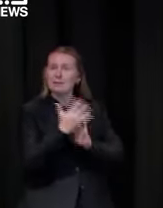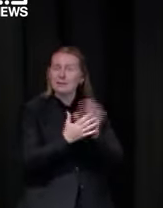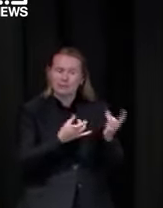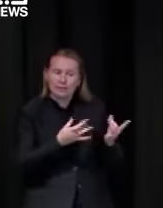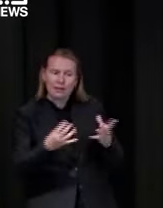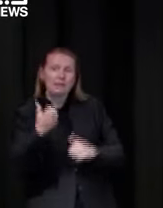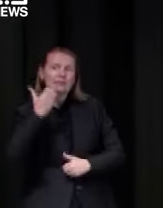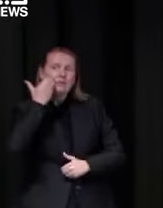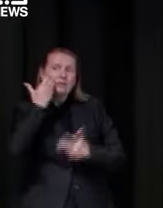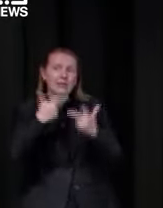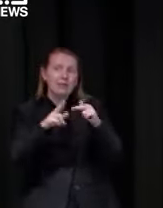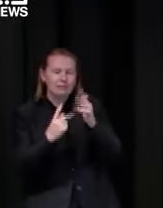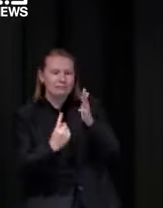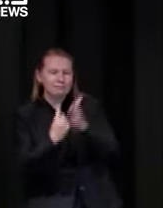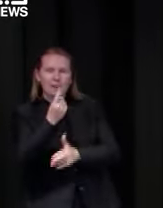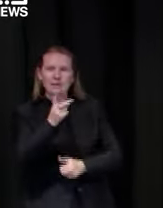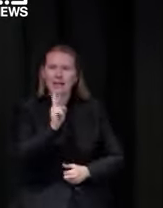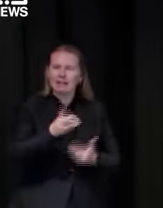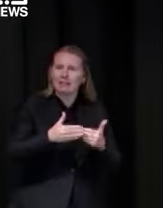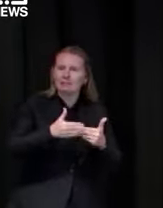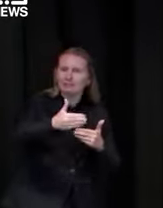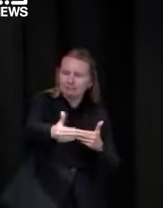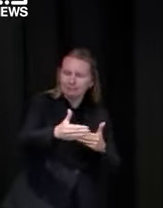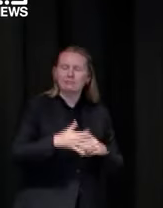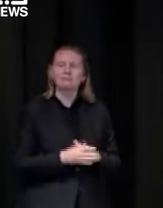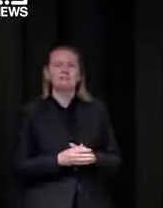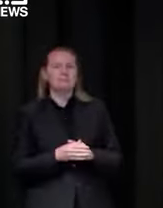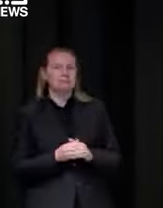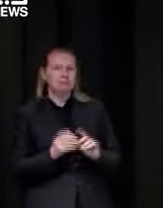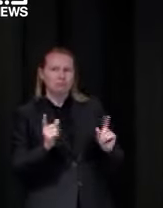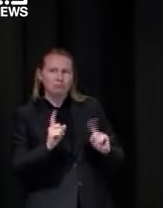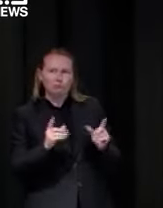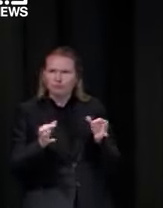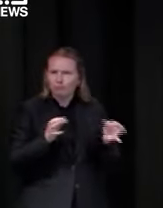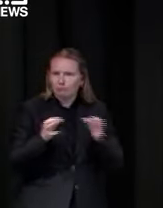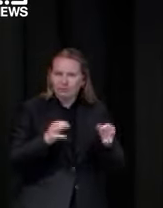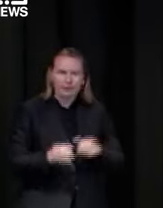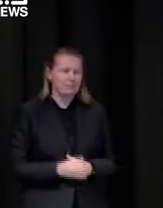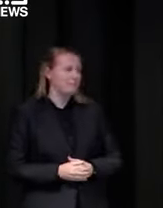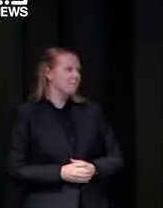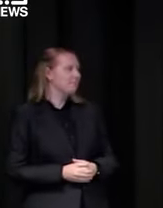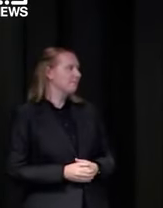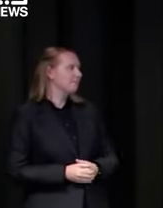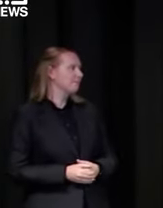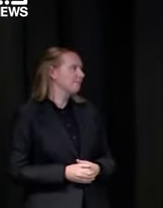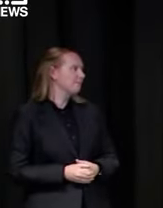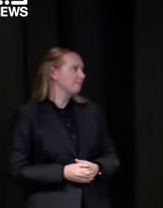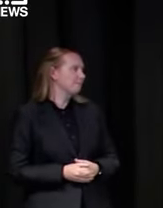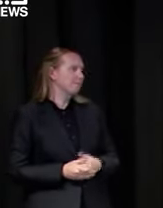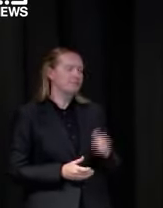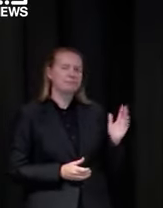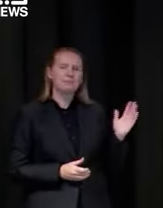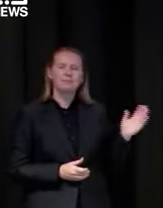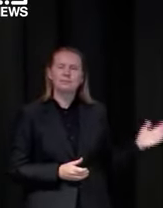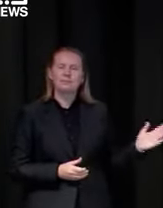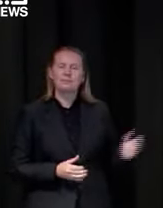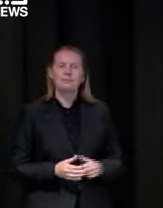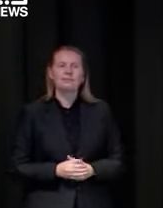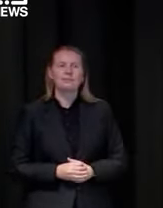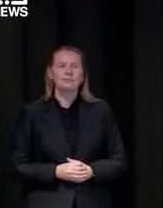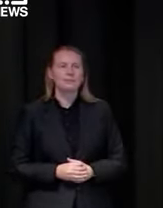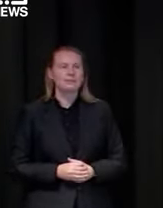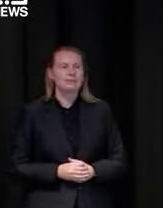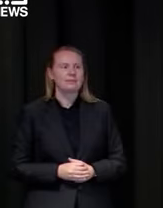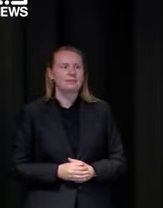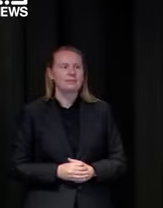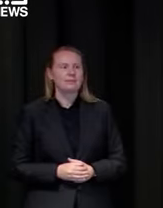inequitable distribution i guess of gps around the country so maya can i say to you that uh i don't think it would be useful for me to